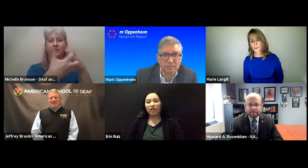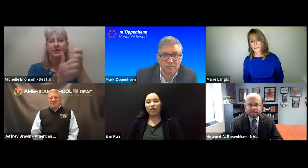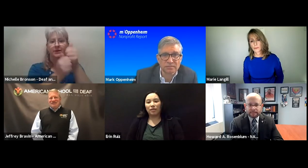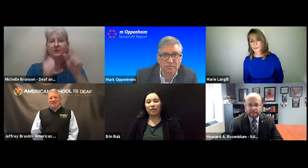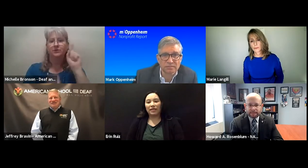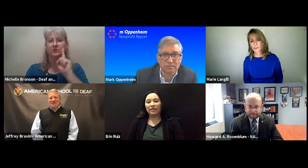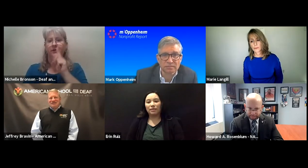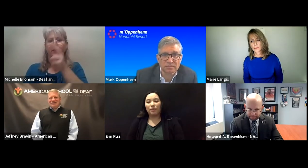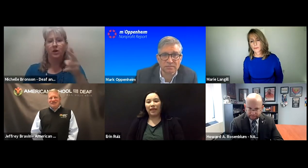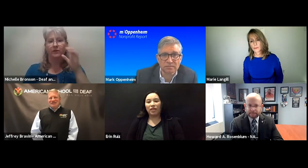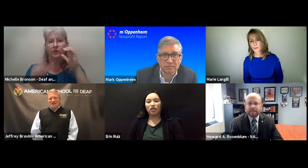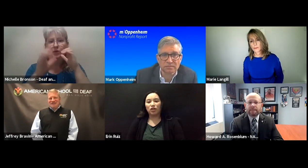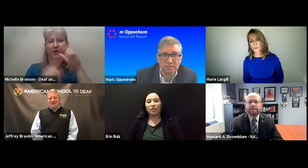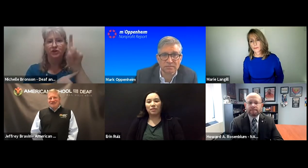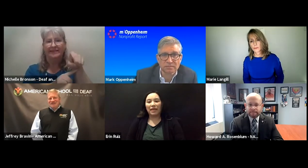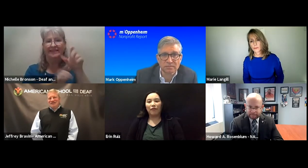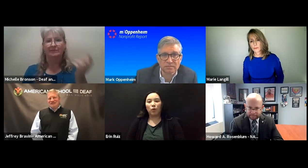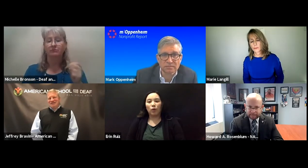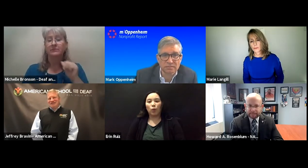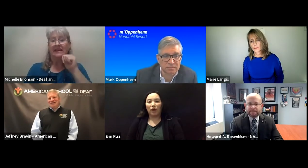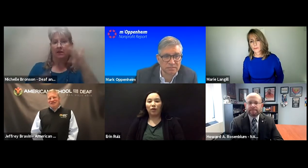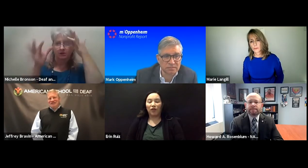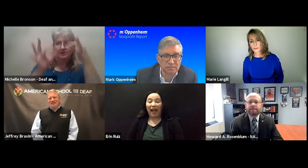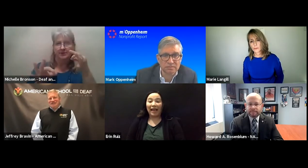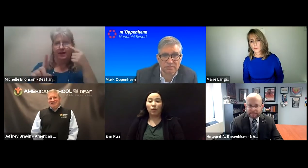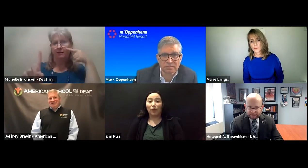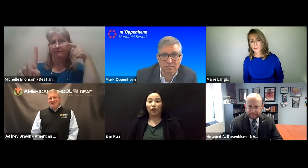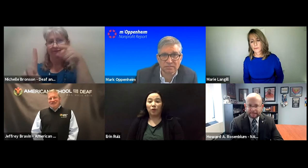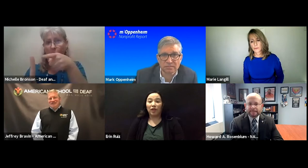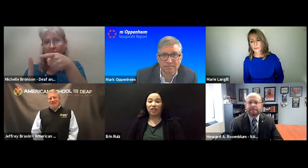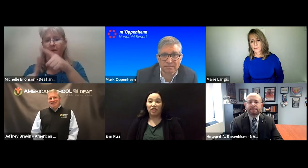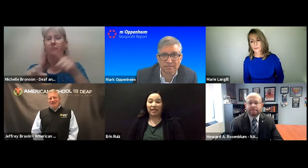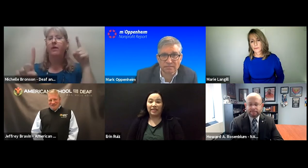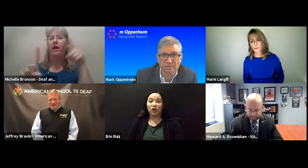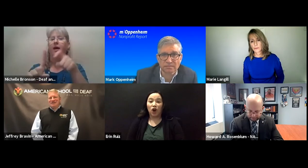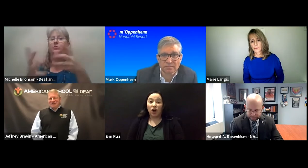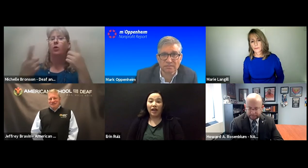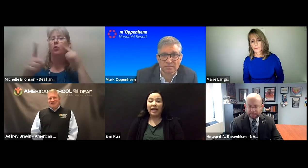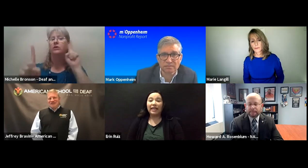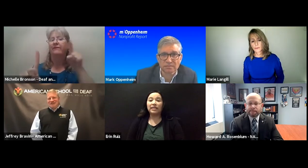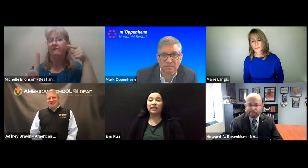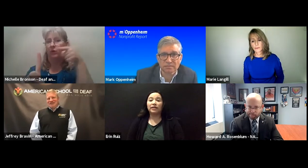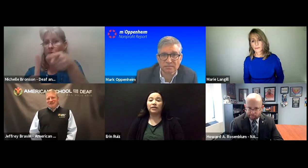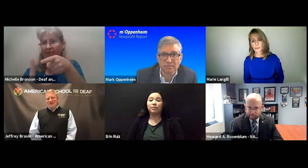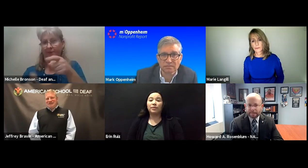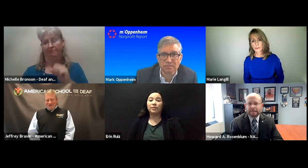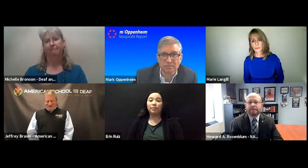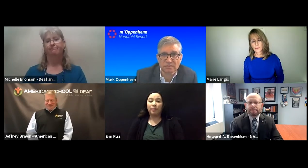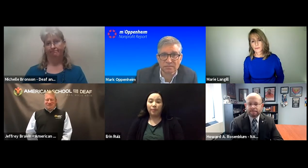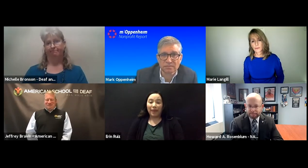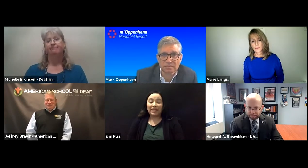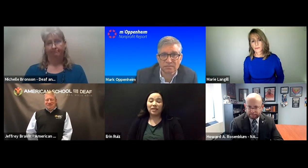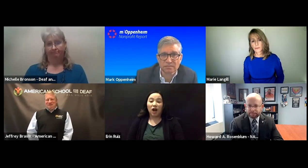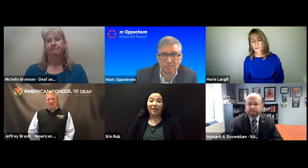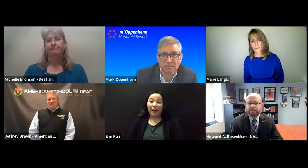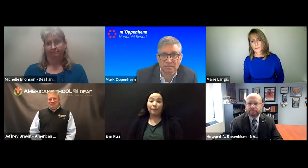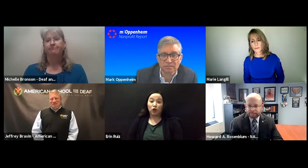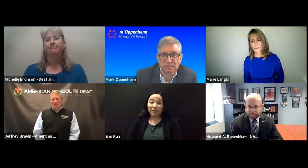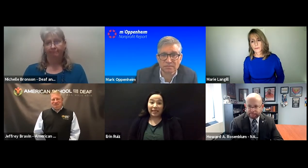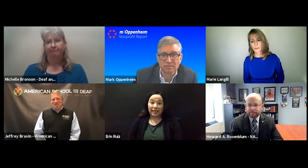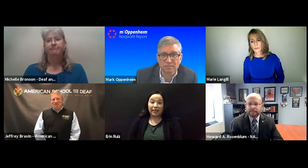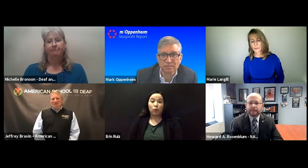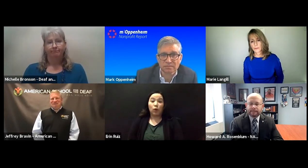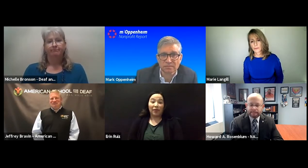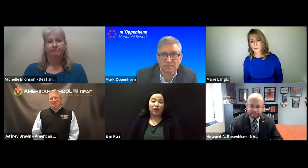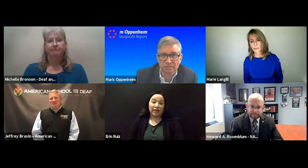communication, it means making sure to meet everyone where they're at and what their communication needs are. It's based on that